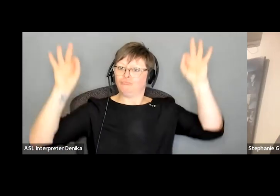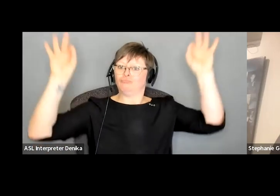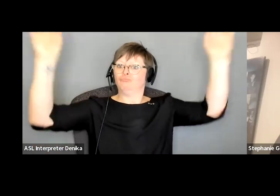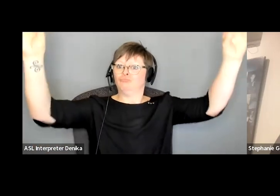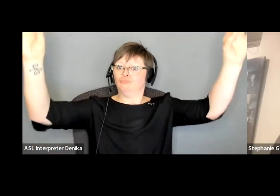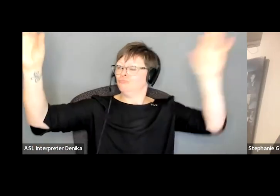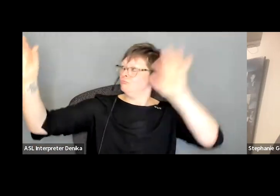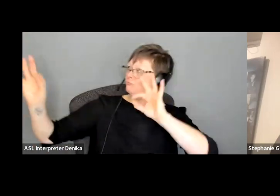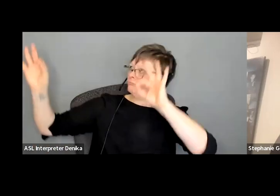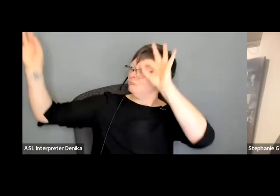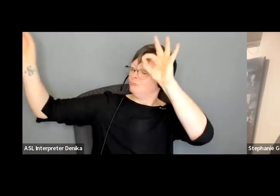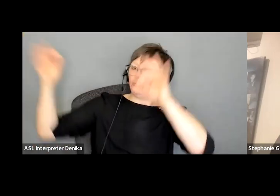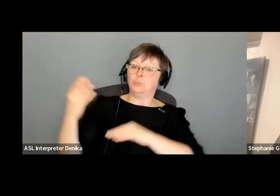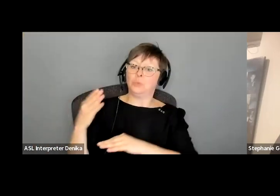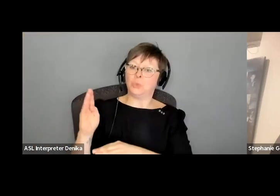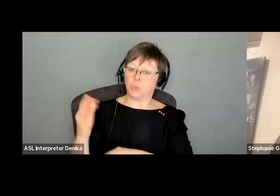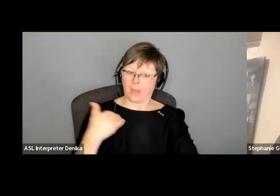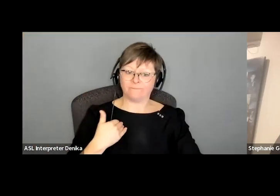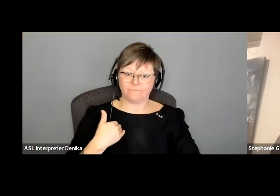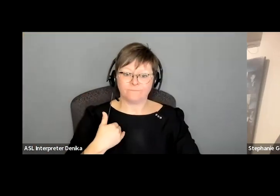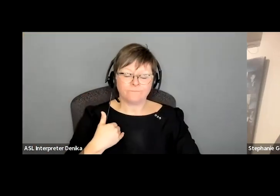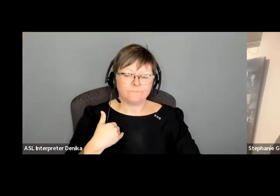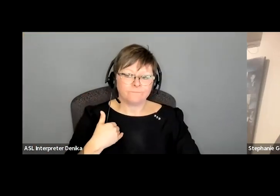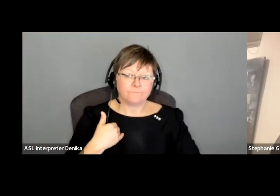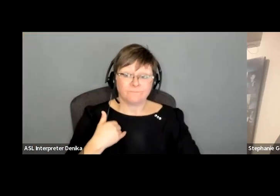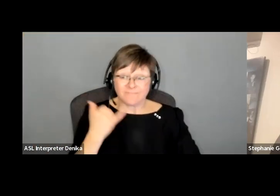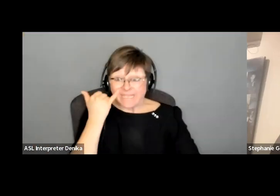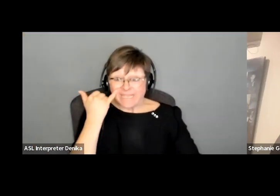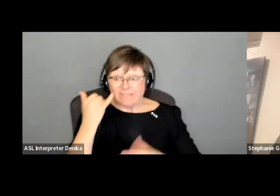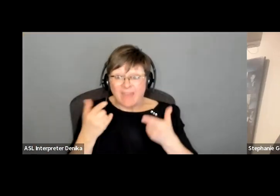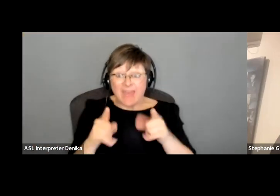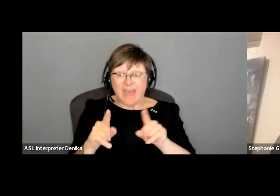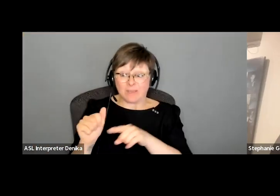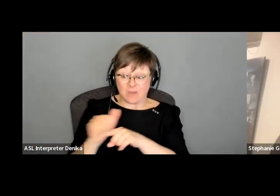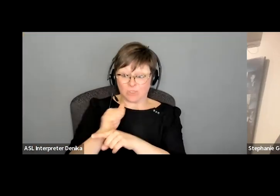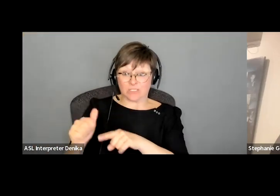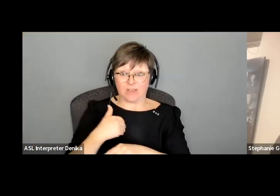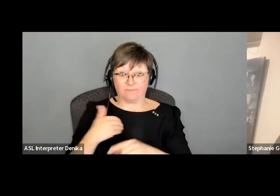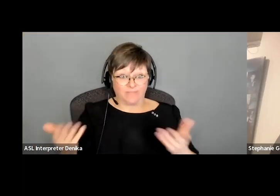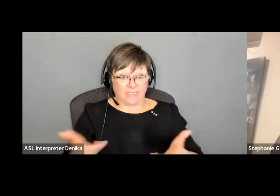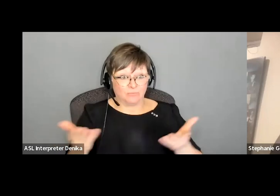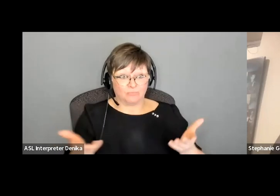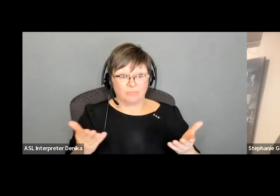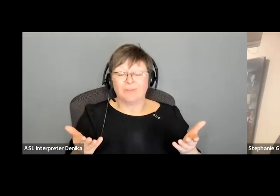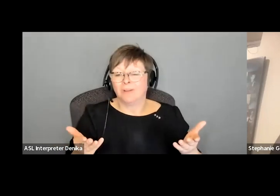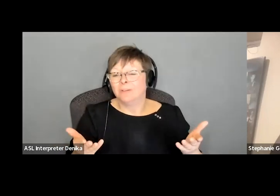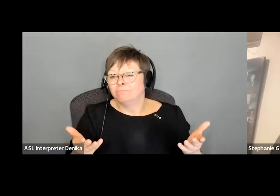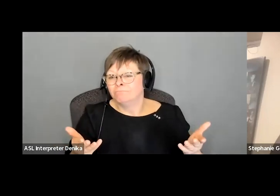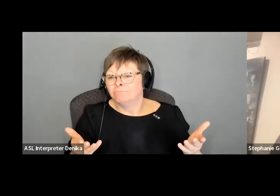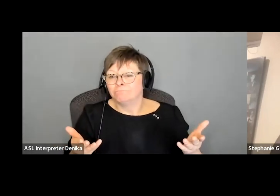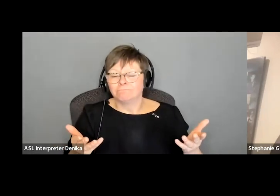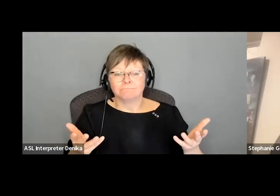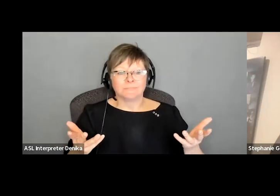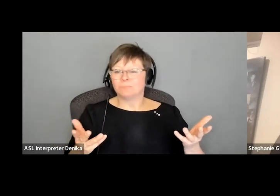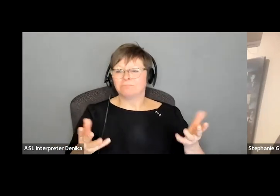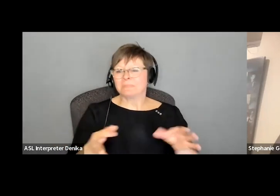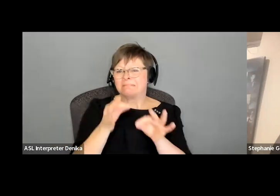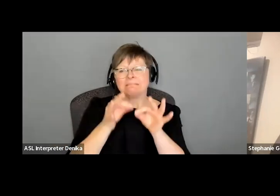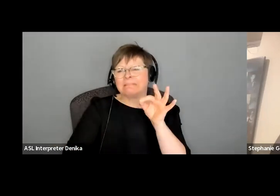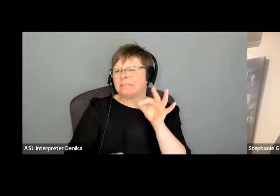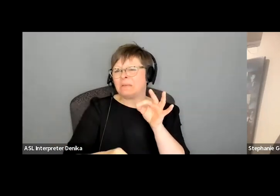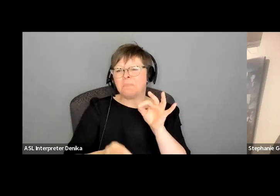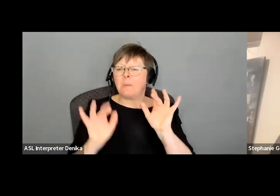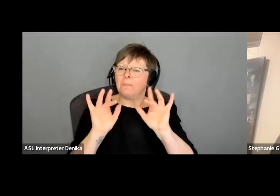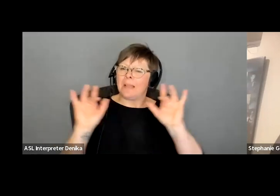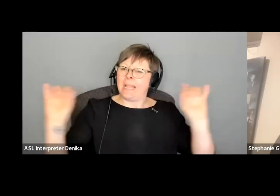where occasionally i would have a audition you know down here just you know a simple a simple plain background is